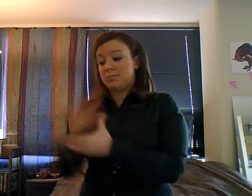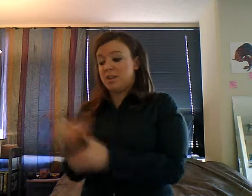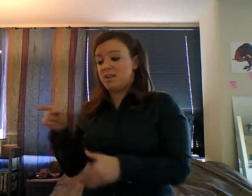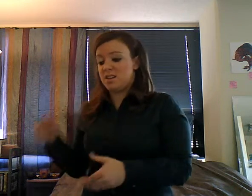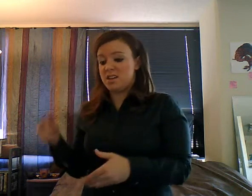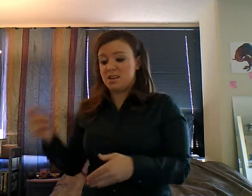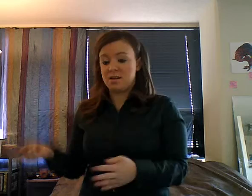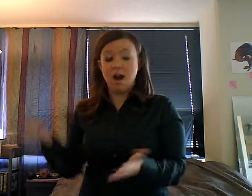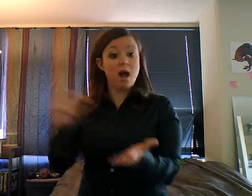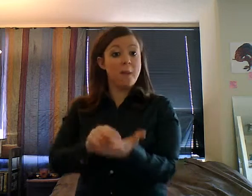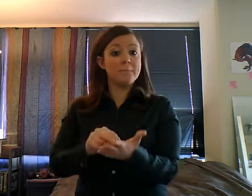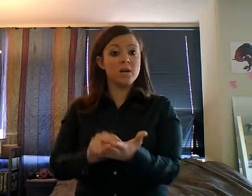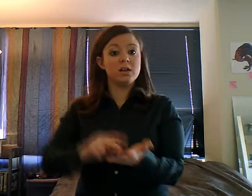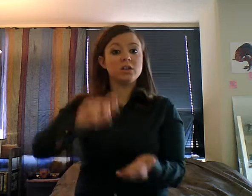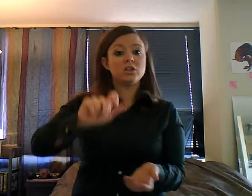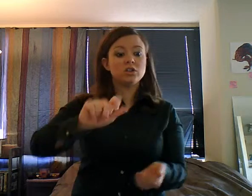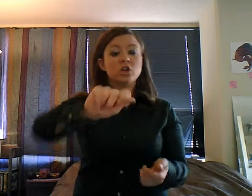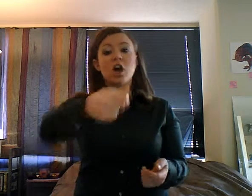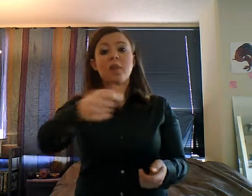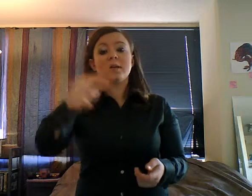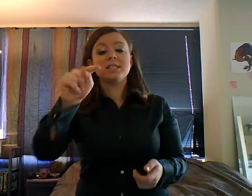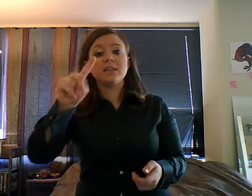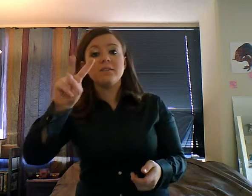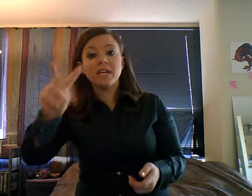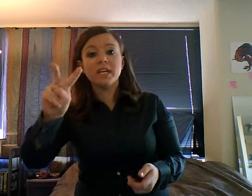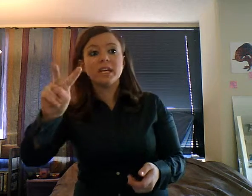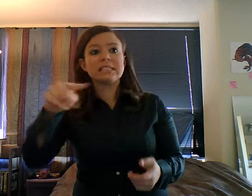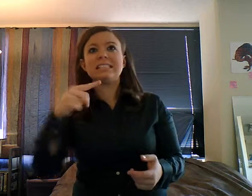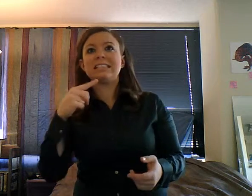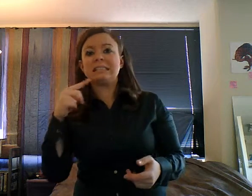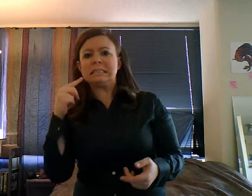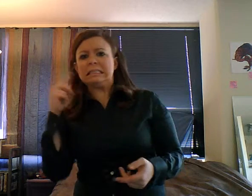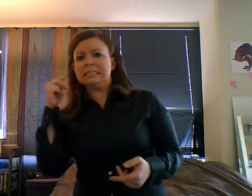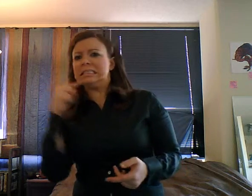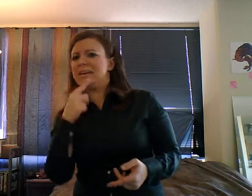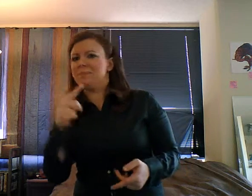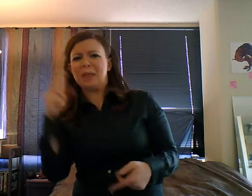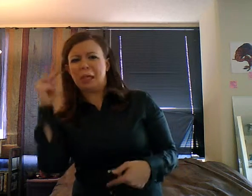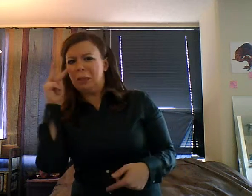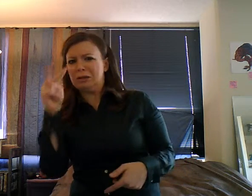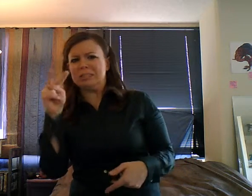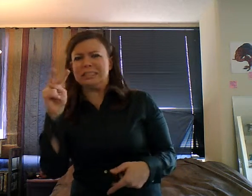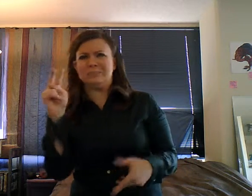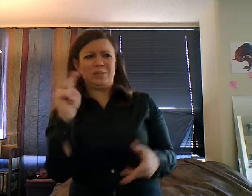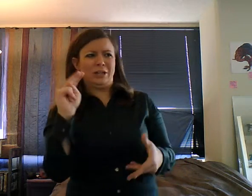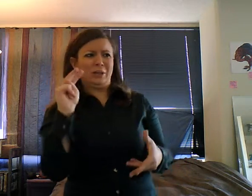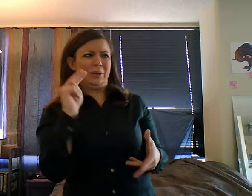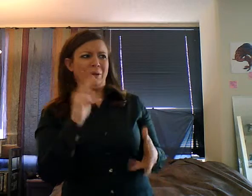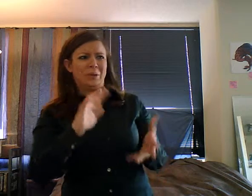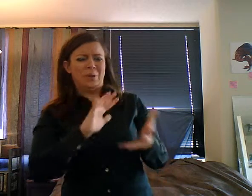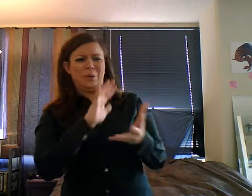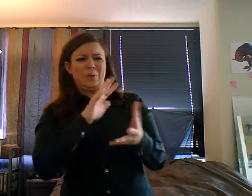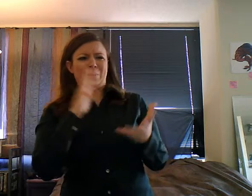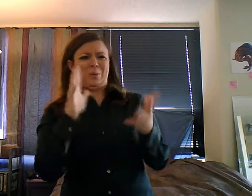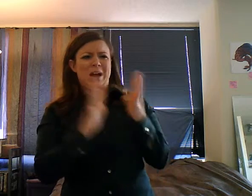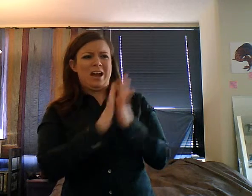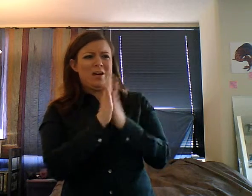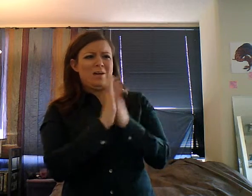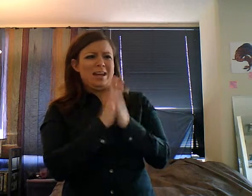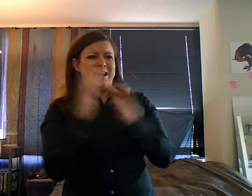because this was the reason why we drove all the way to Washington, D.C., being broke and having a very, very